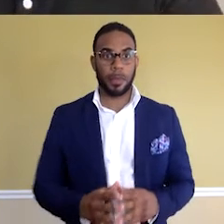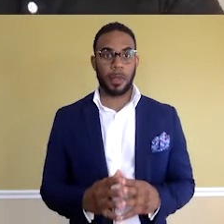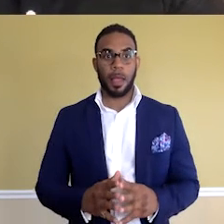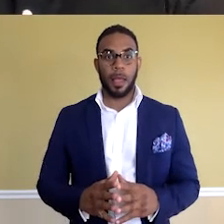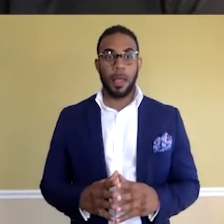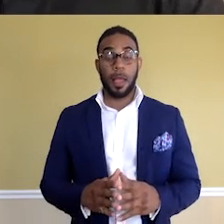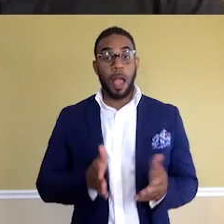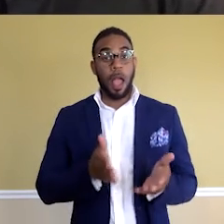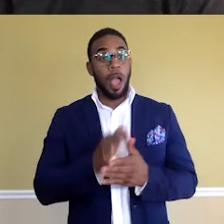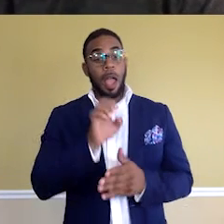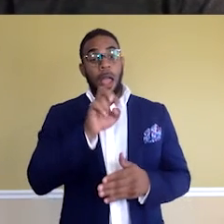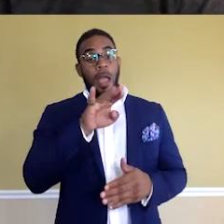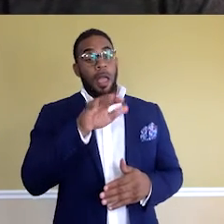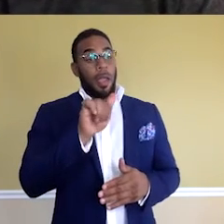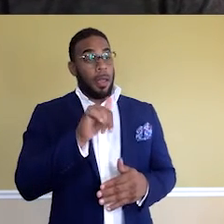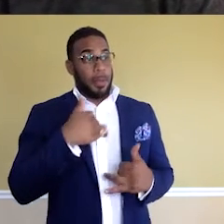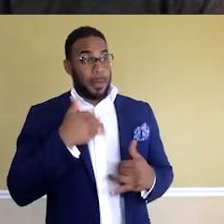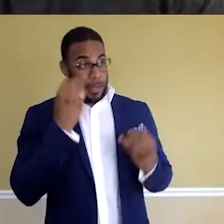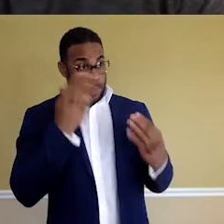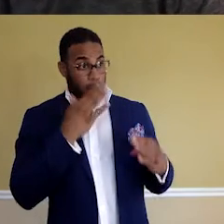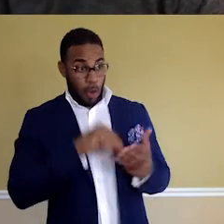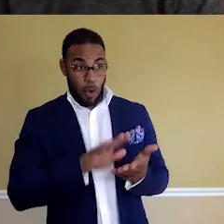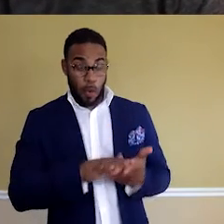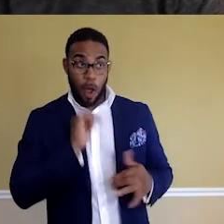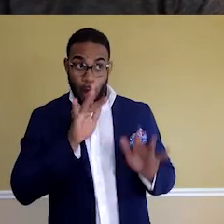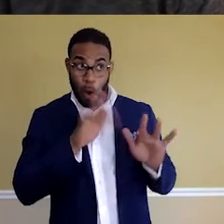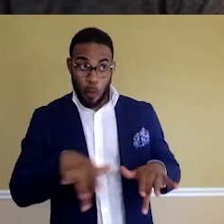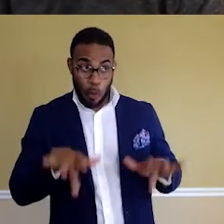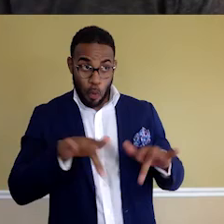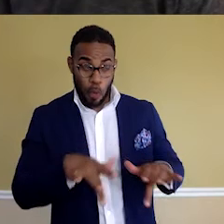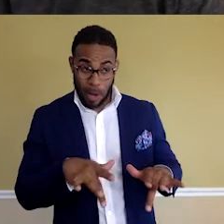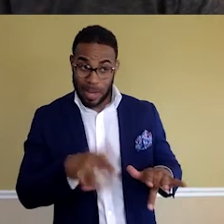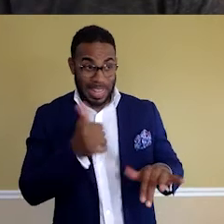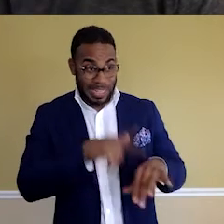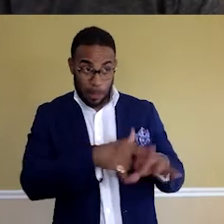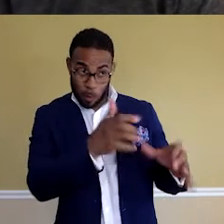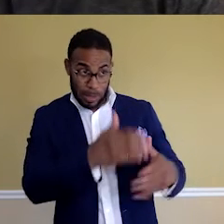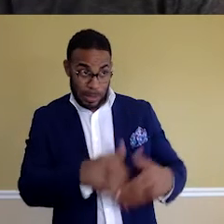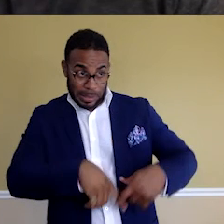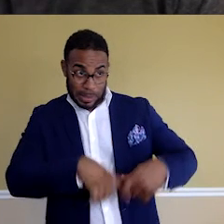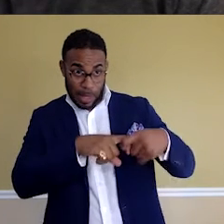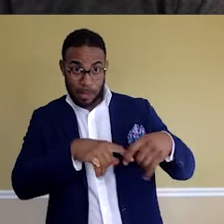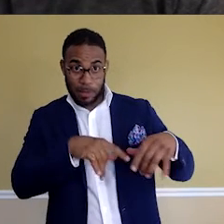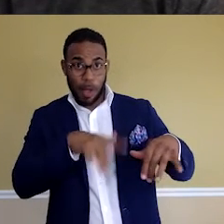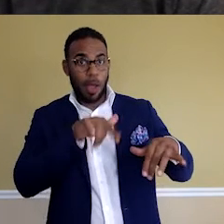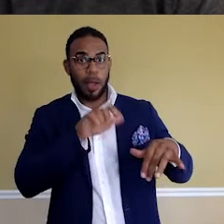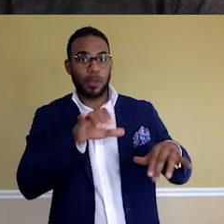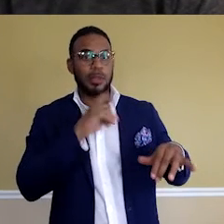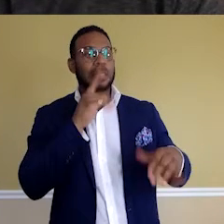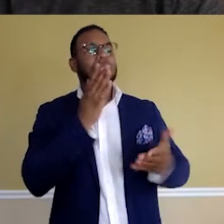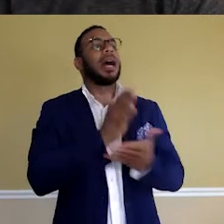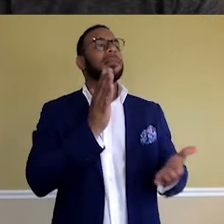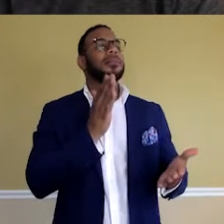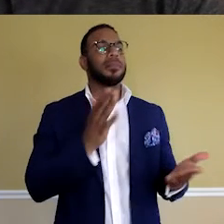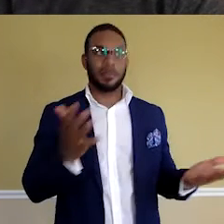All right, Erica. This is me letting you know on the record that we are recording. And at any time that you want to stop this recording, all you have to do is say stop. All right.